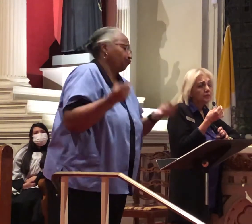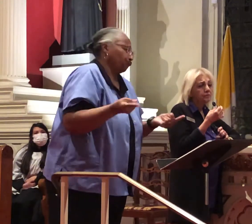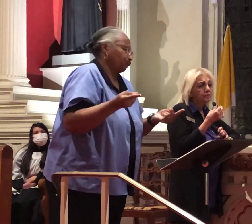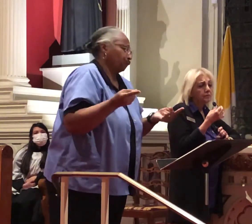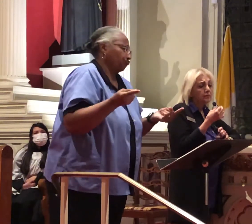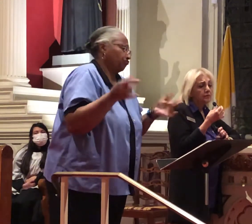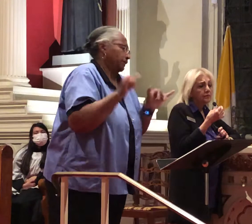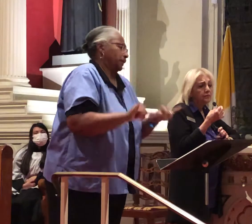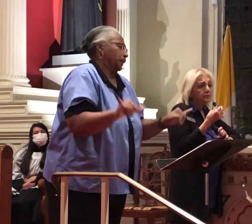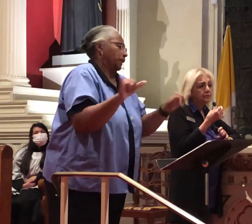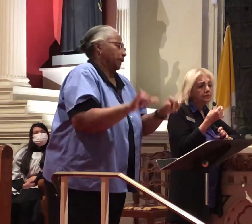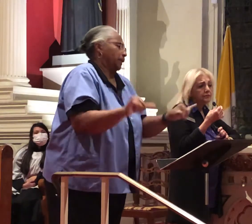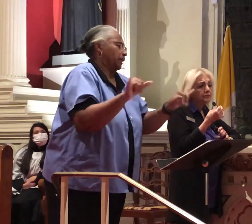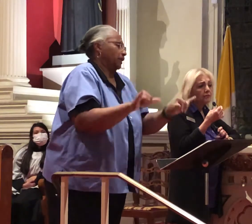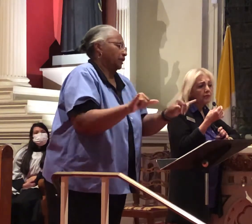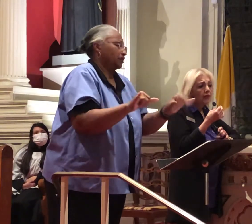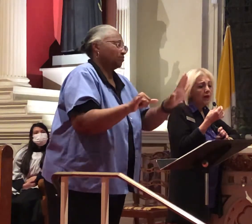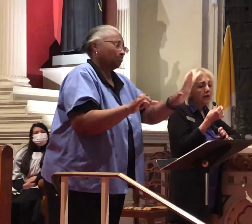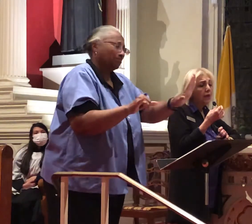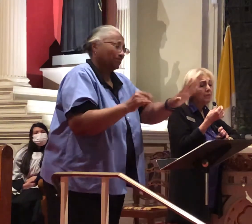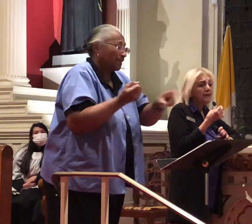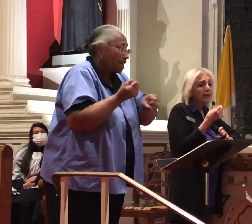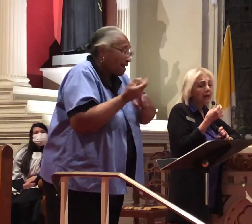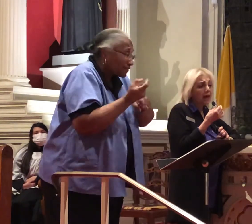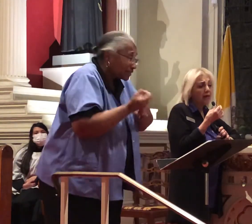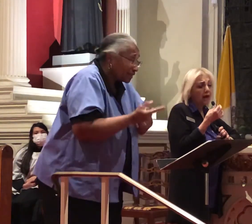every year is a different Lent